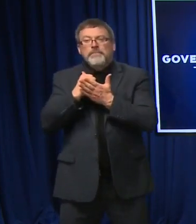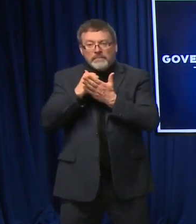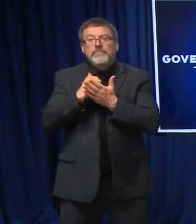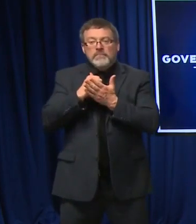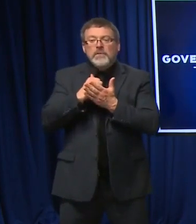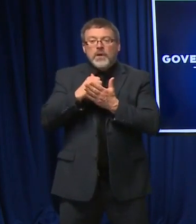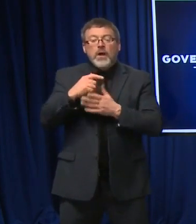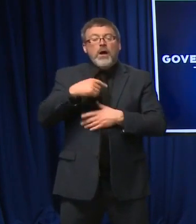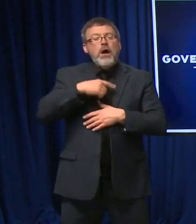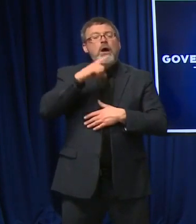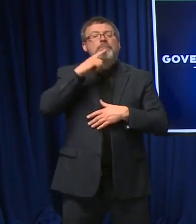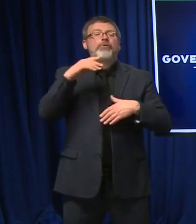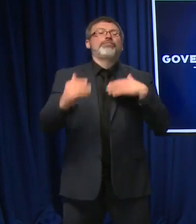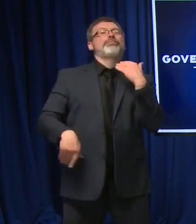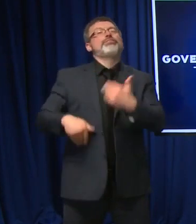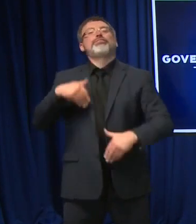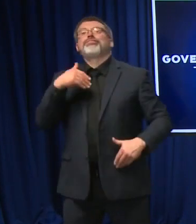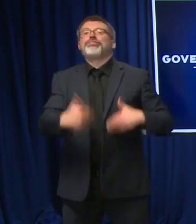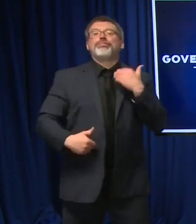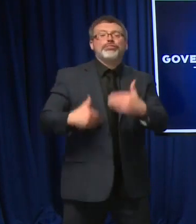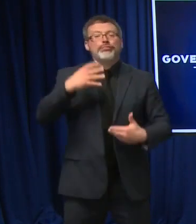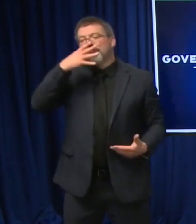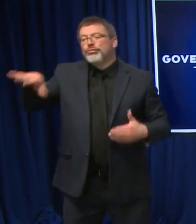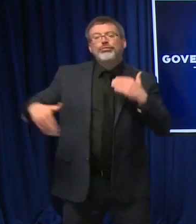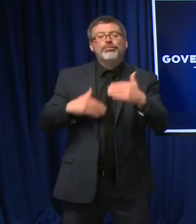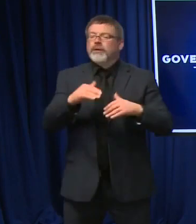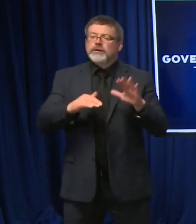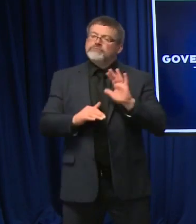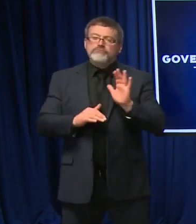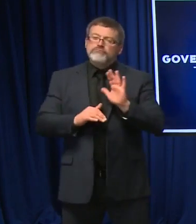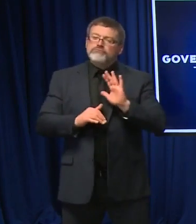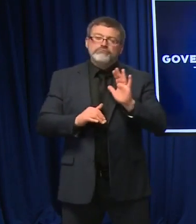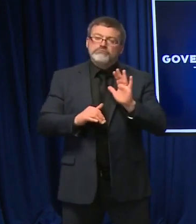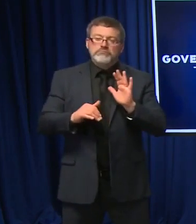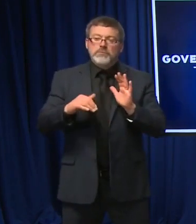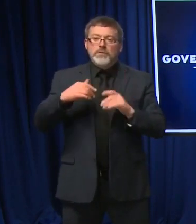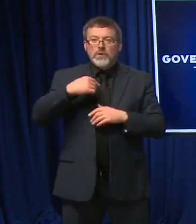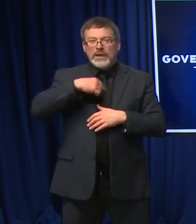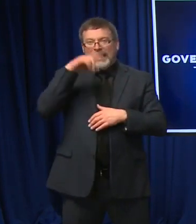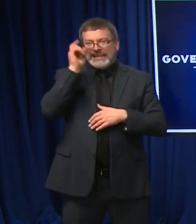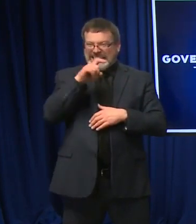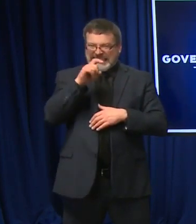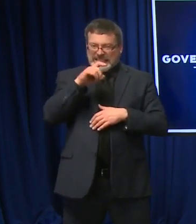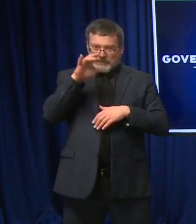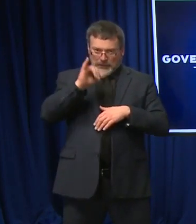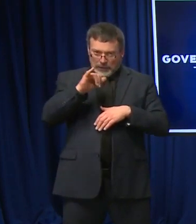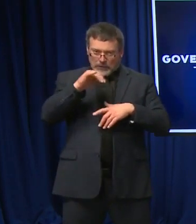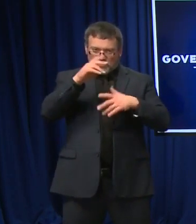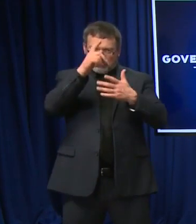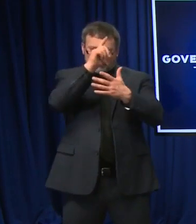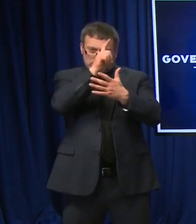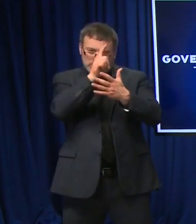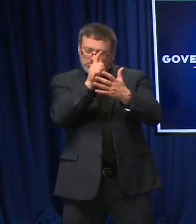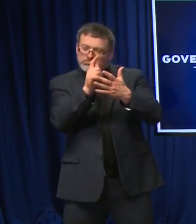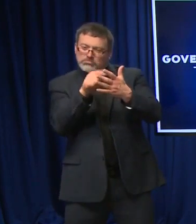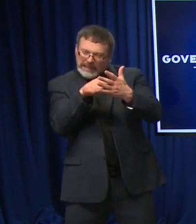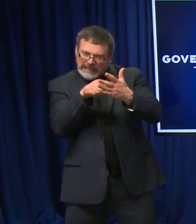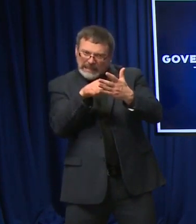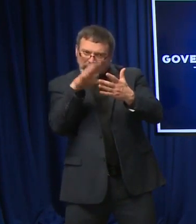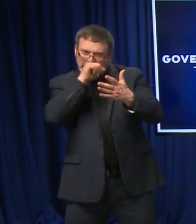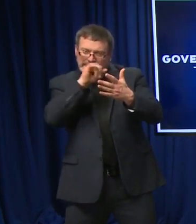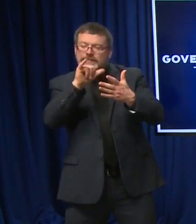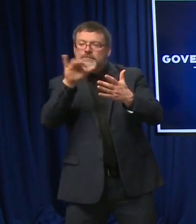but we want to speed up that process as best we can, making sure that folks understand how to fill out the applications, how to get through it, and providing whatever